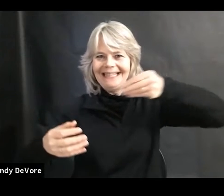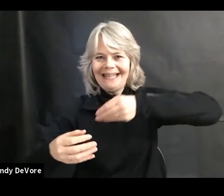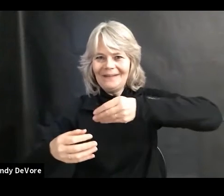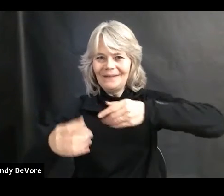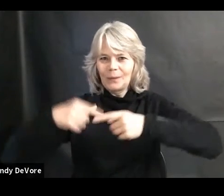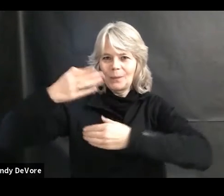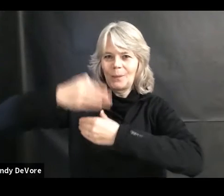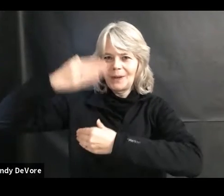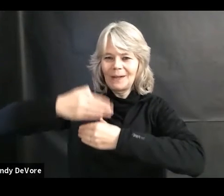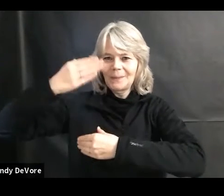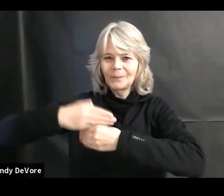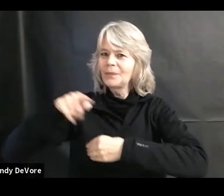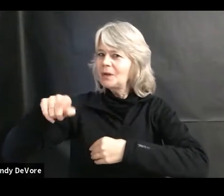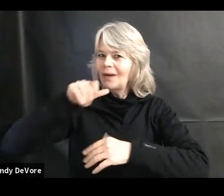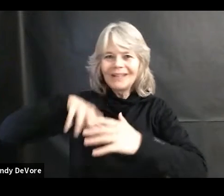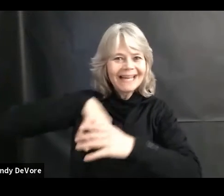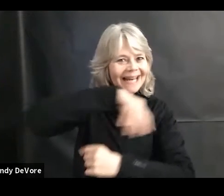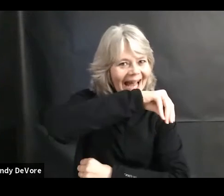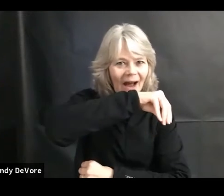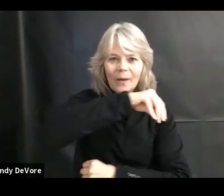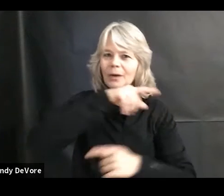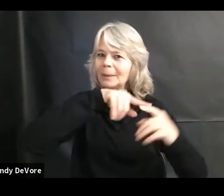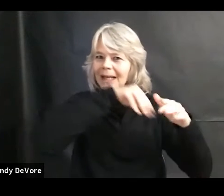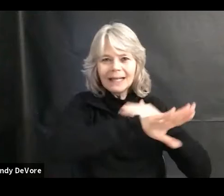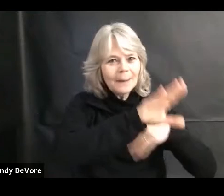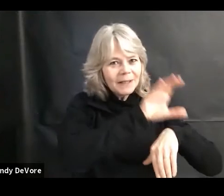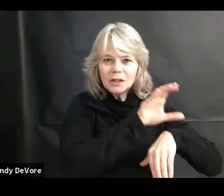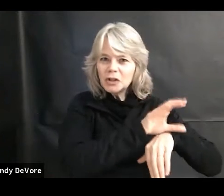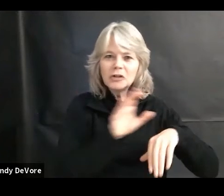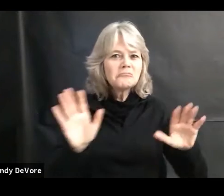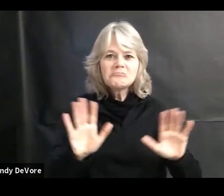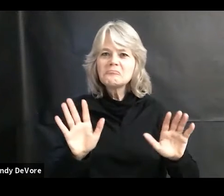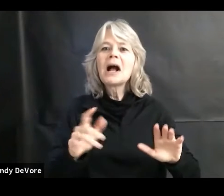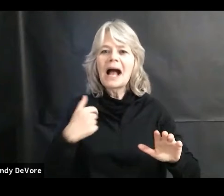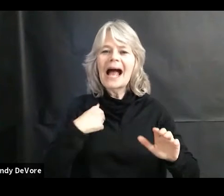And you don't have to get out. No one has to go inside the building. I'll just be there and bring it.